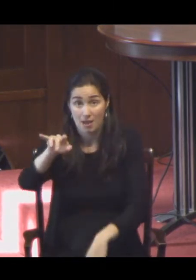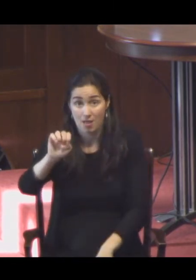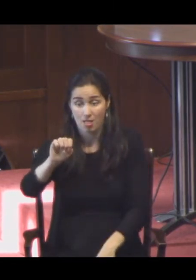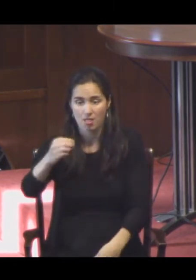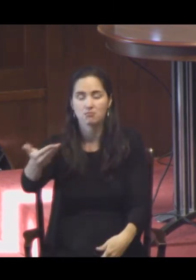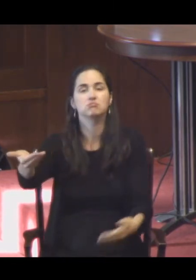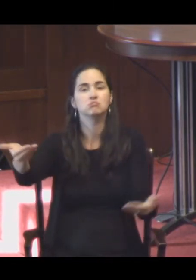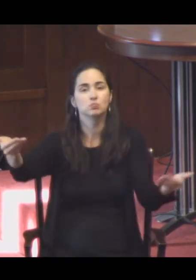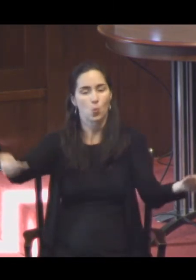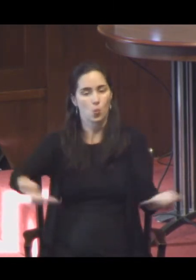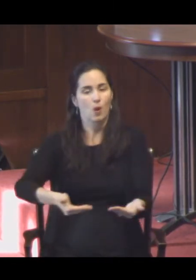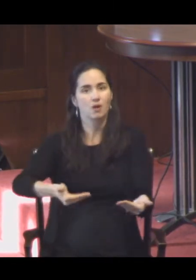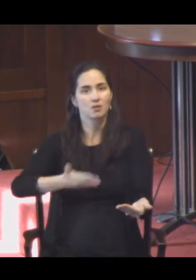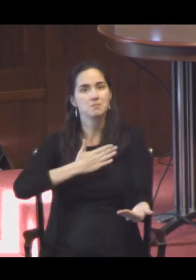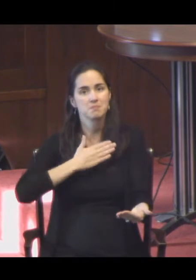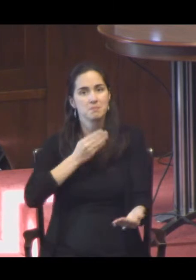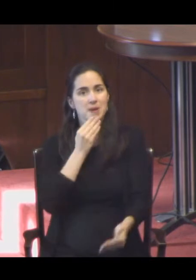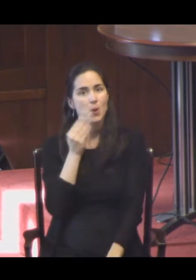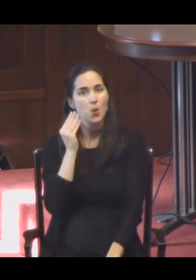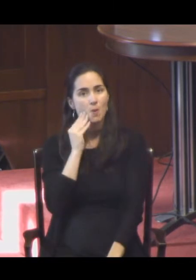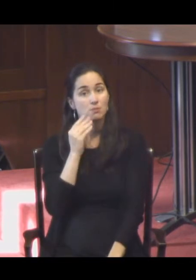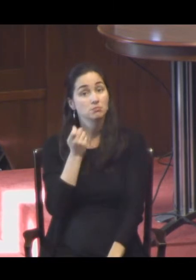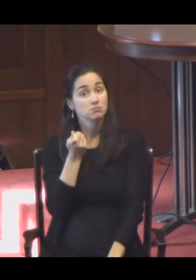but the two pieces must be fitted together perfectly.